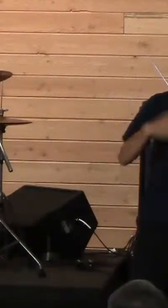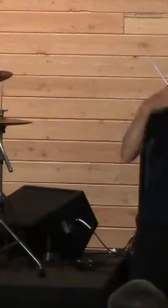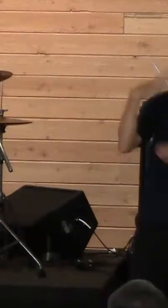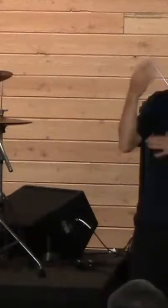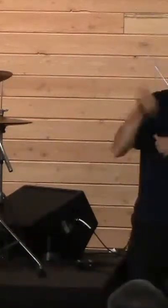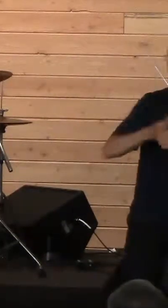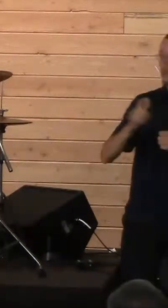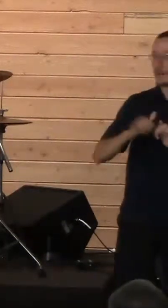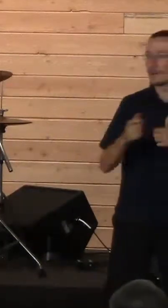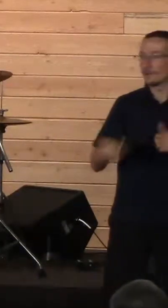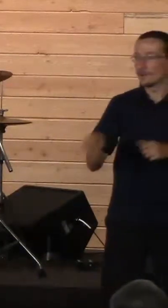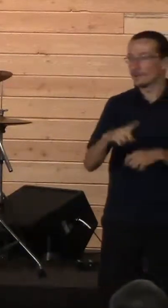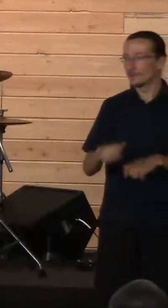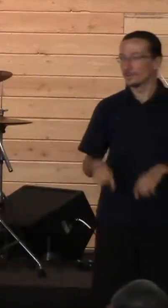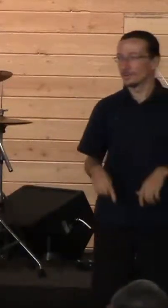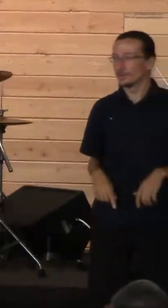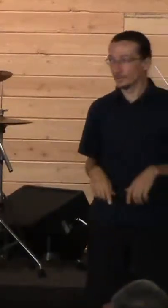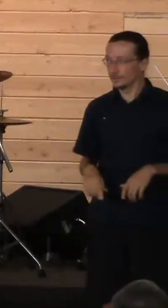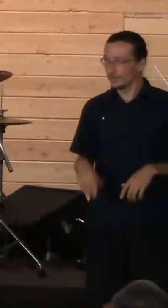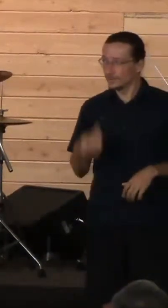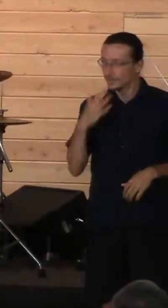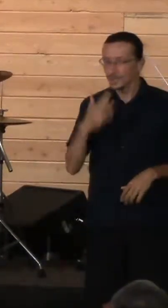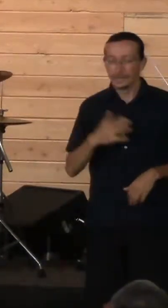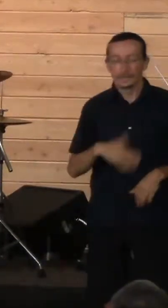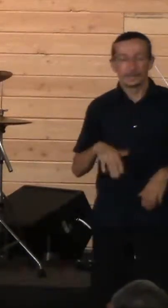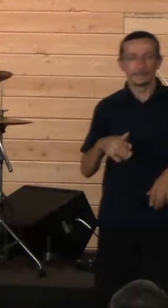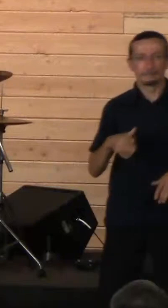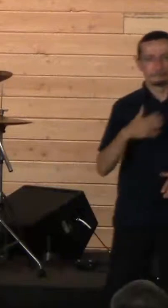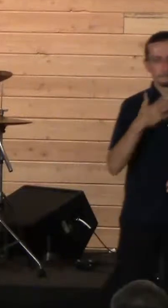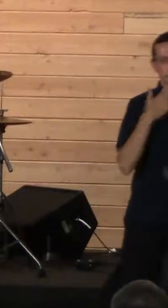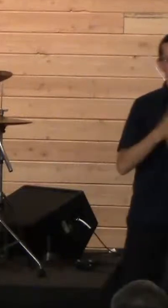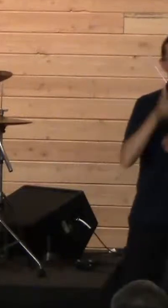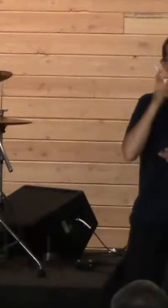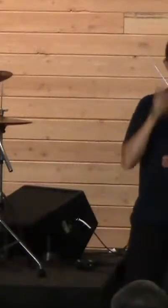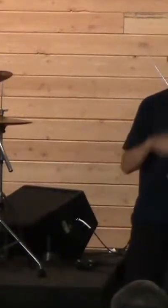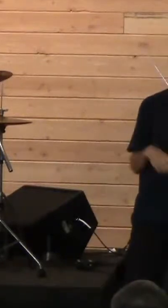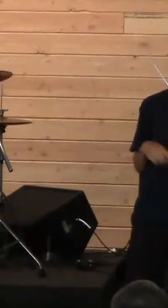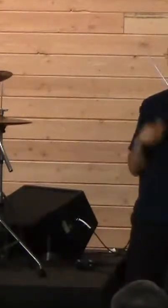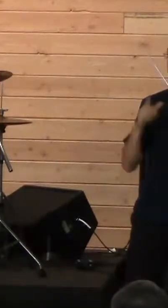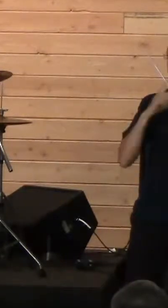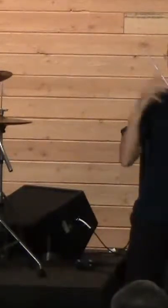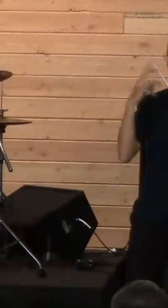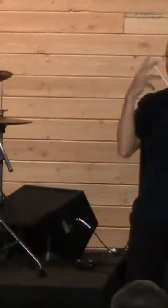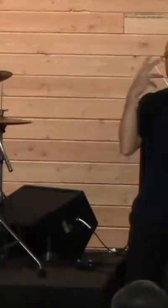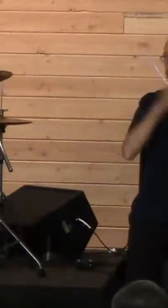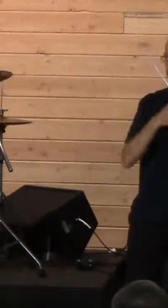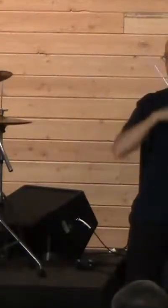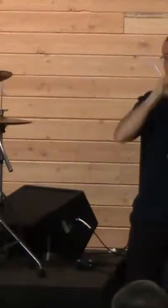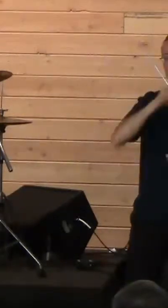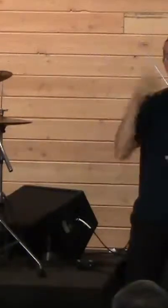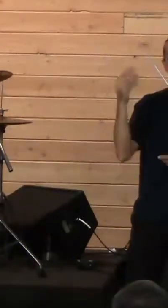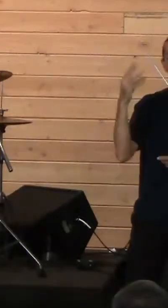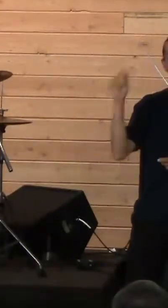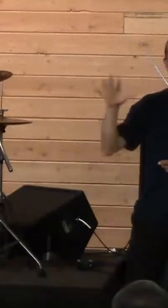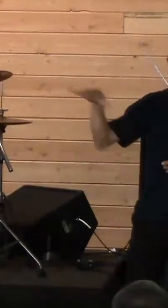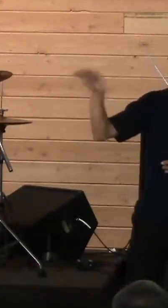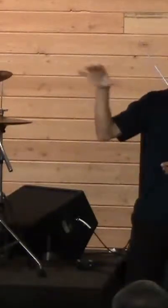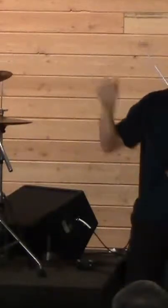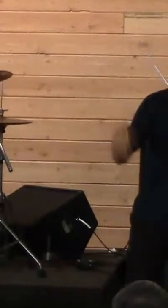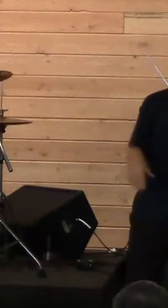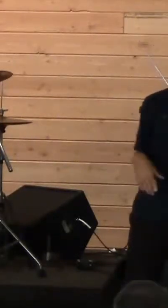How are we today? Good, good. It's so good to hear. It's so beautiful. I love it out there. So,